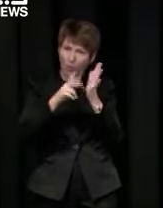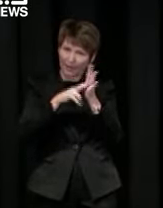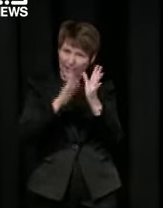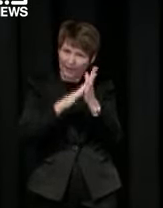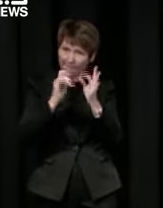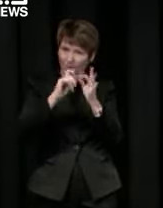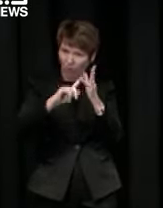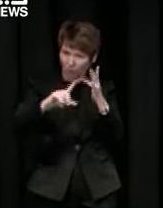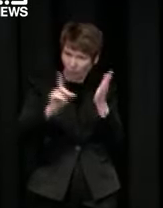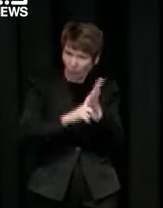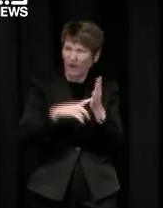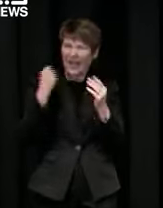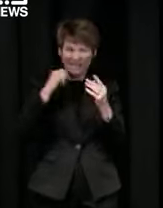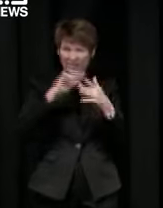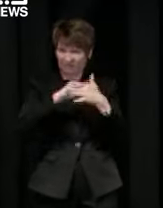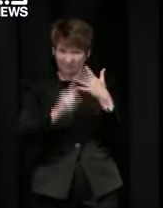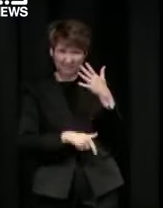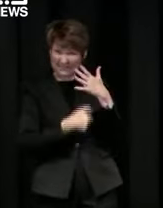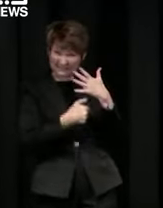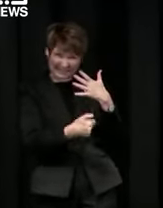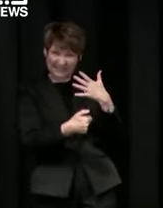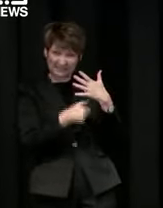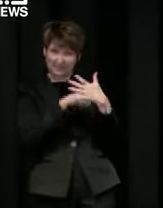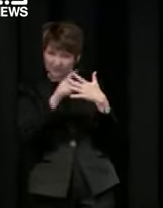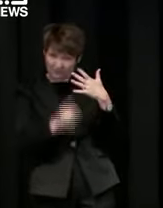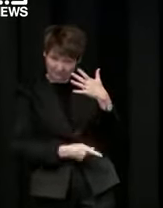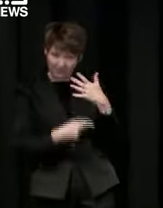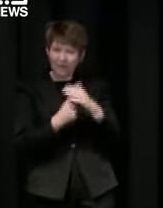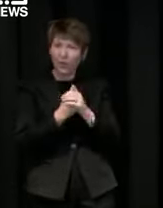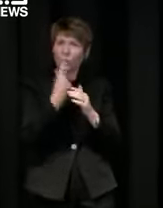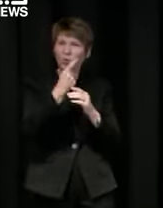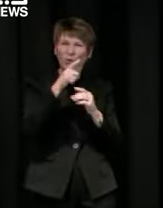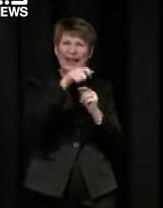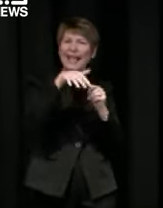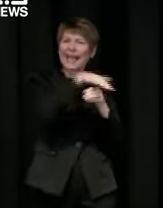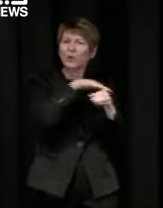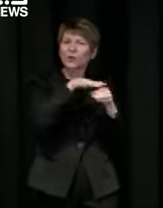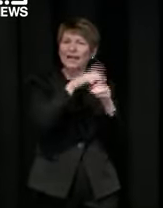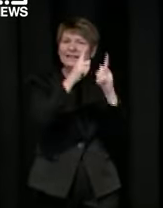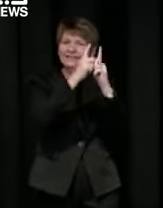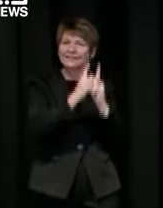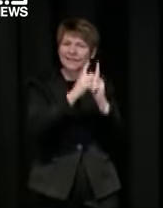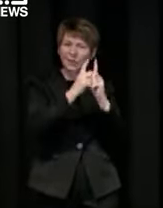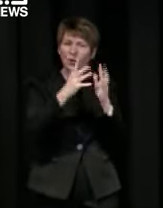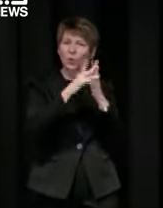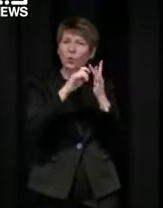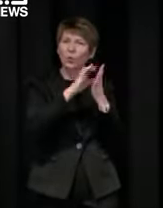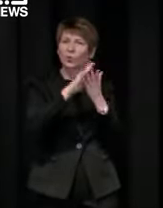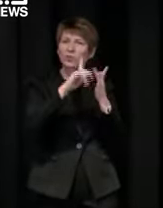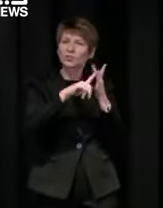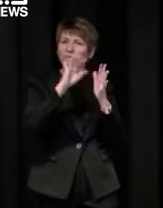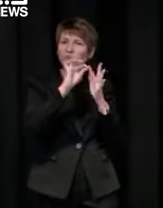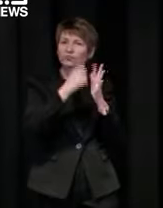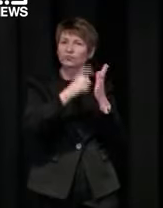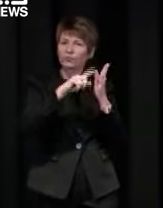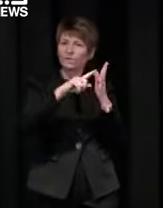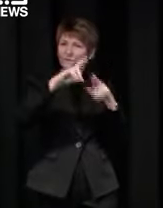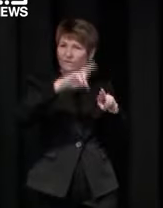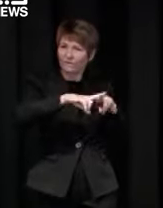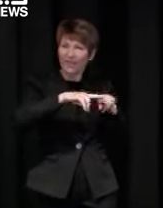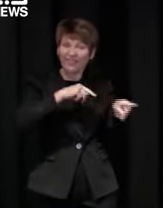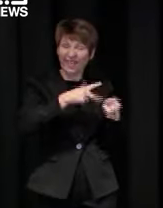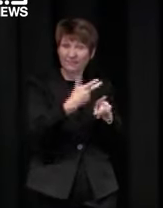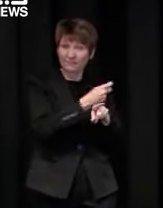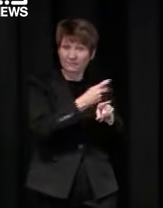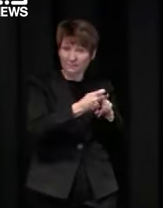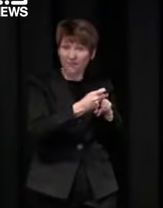those as examples in Buloke which is around witchy proof they have a double dose rate of 63% and a